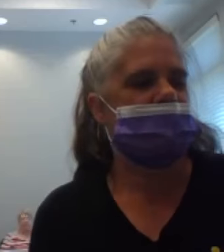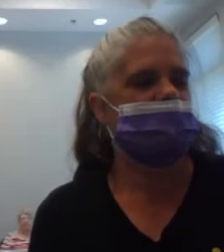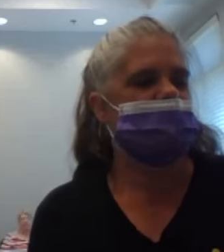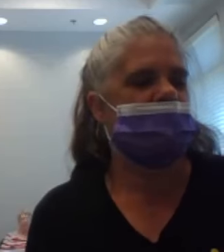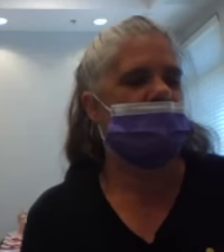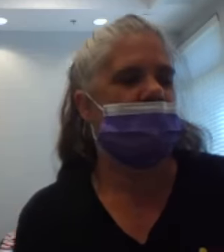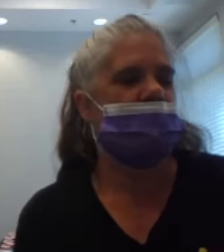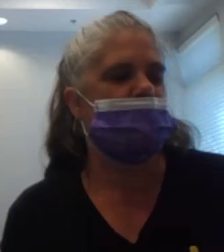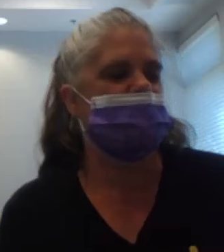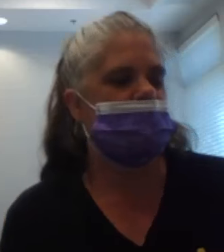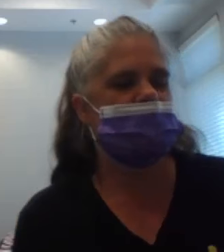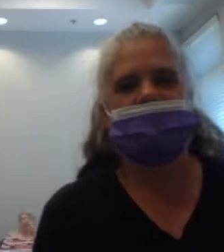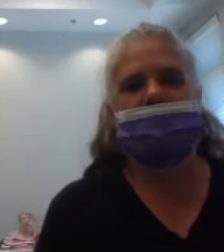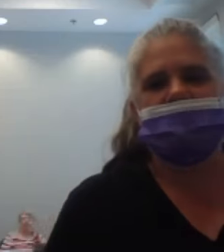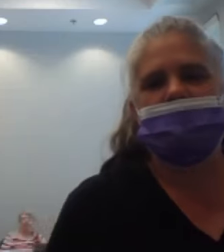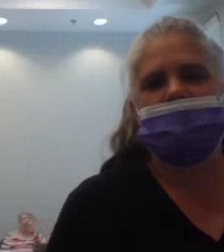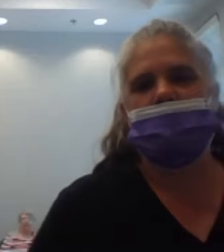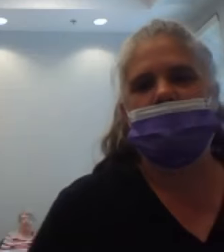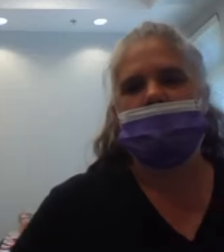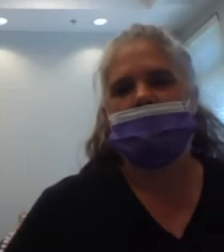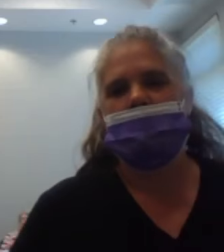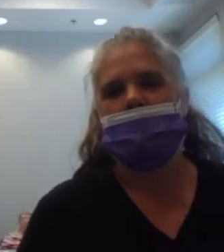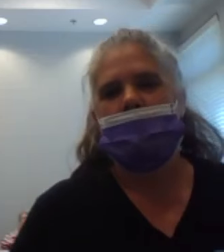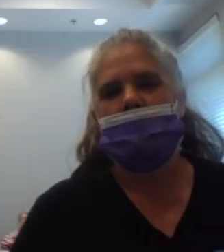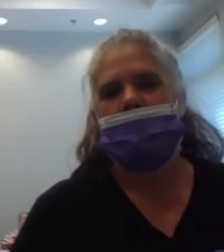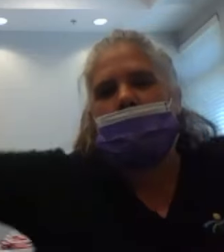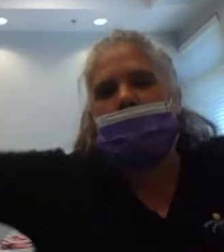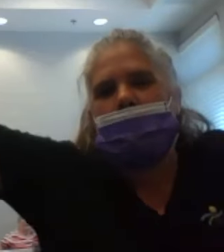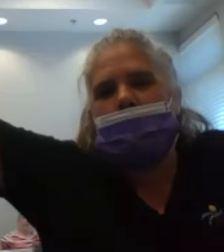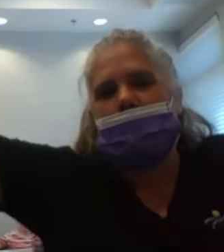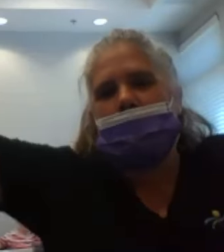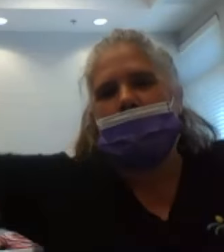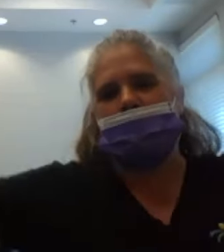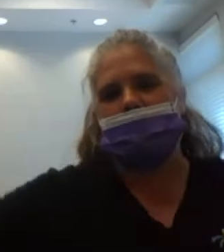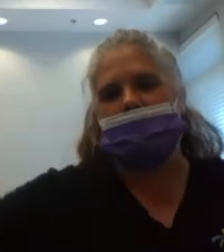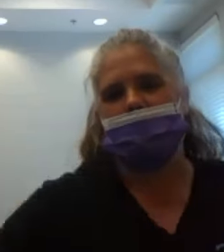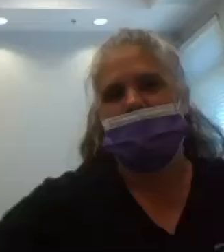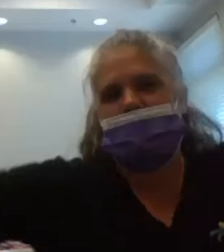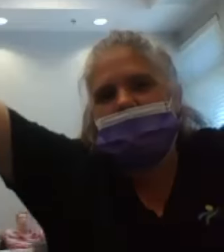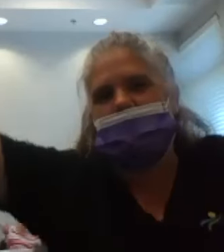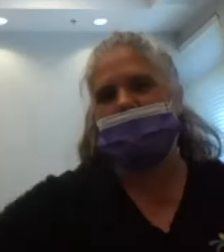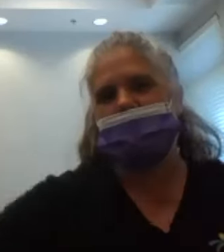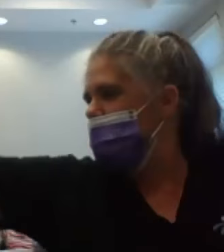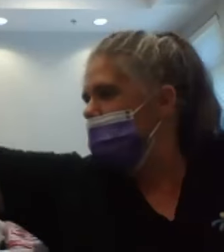the roof. One, two, three,